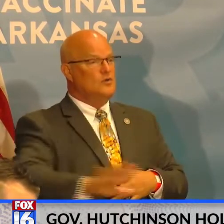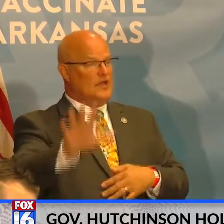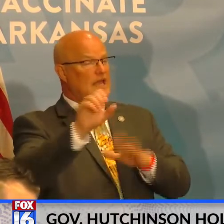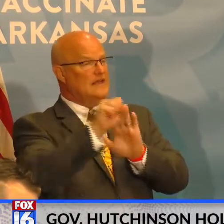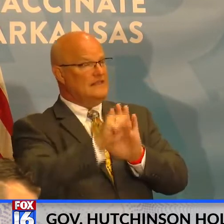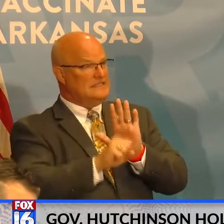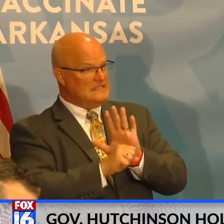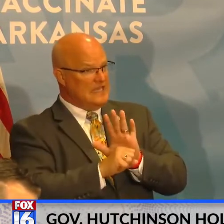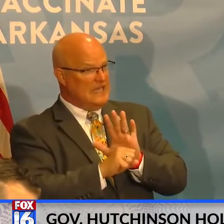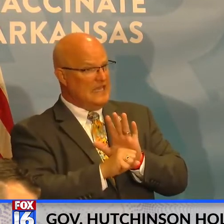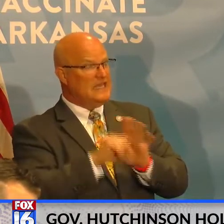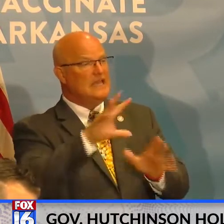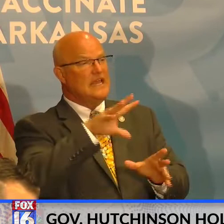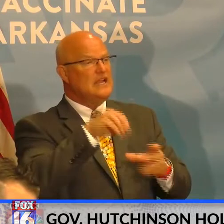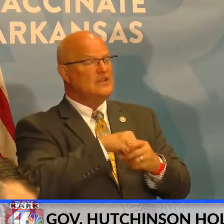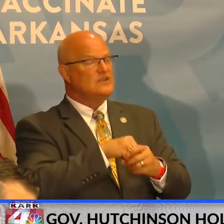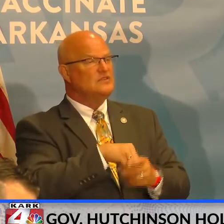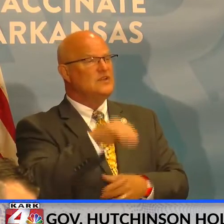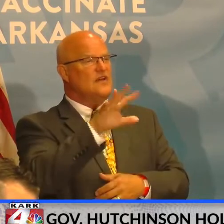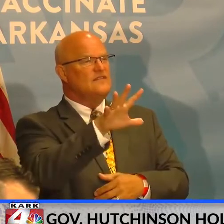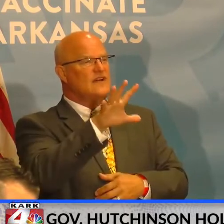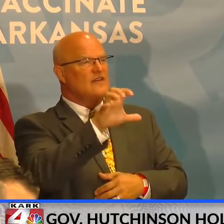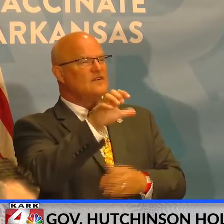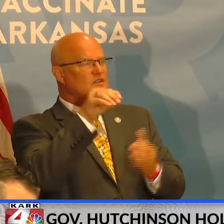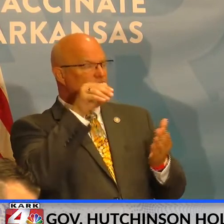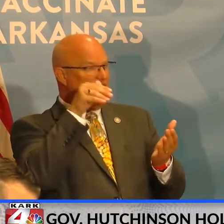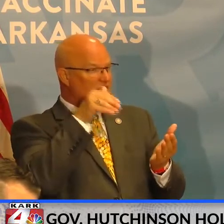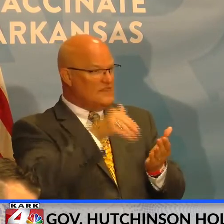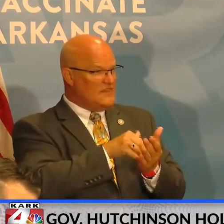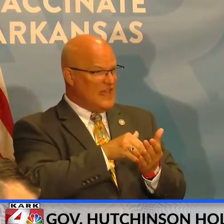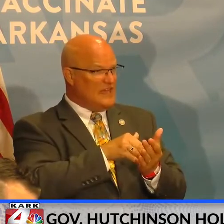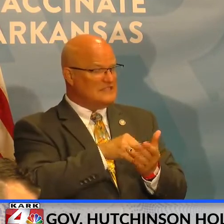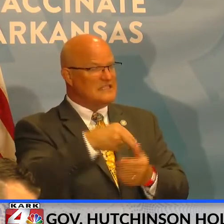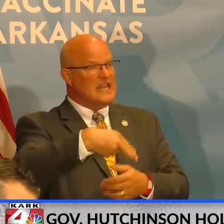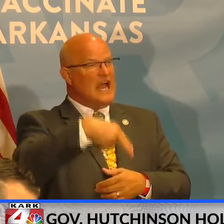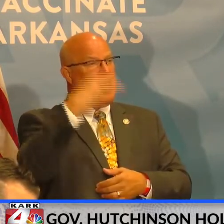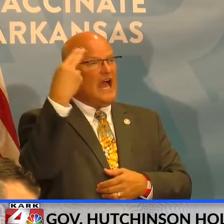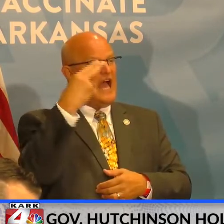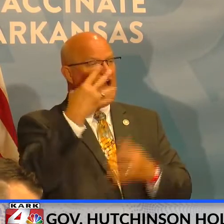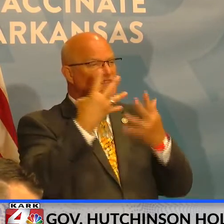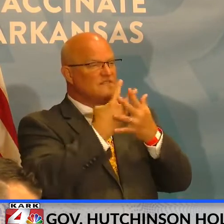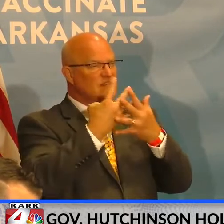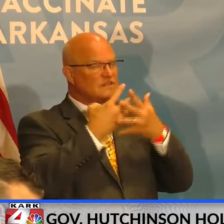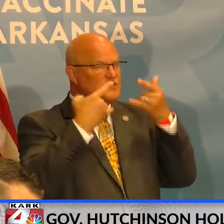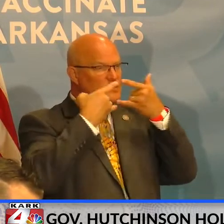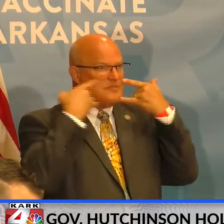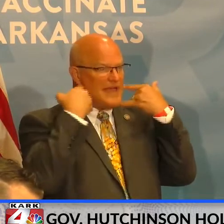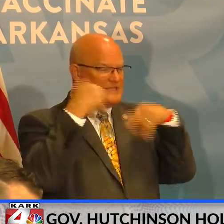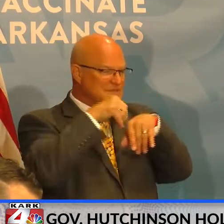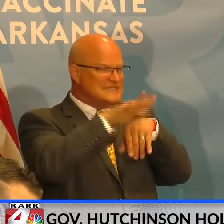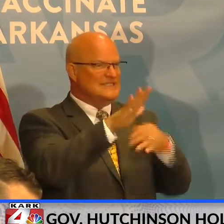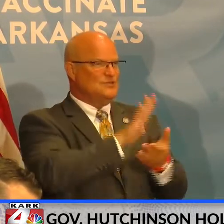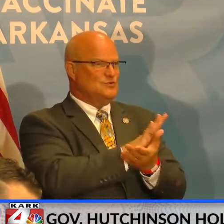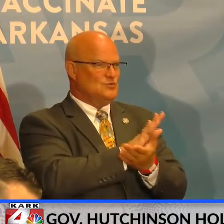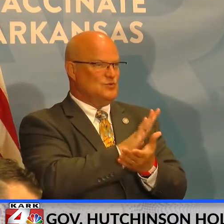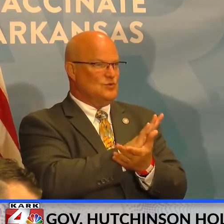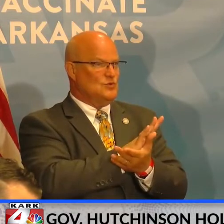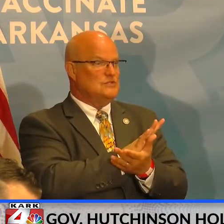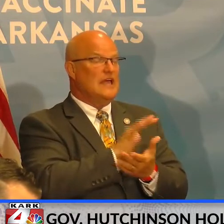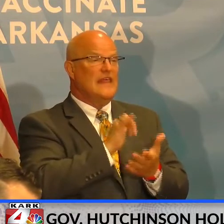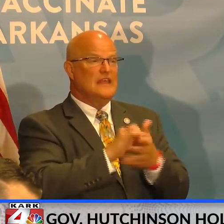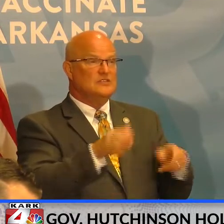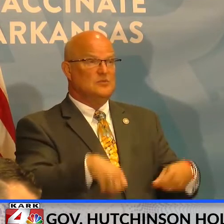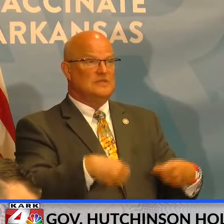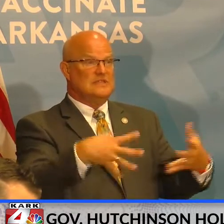And that includes over 500,000 high filtration mask are being sent to the schools that should be